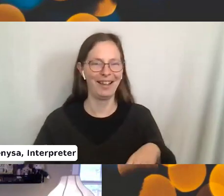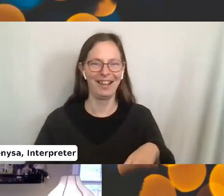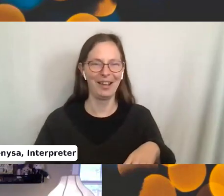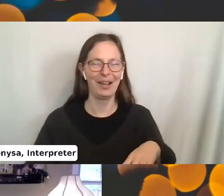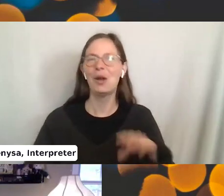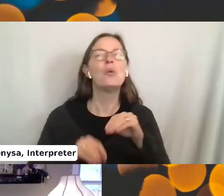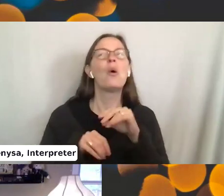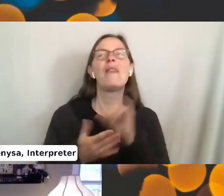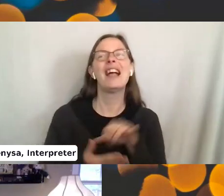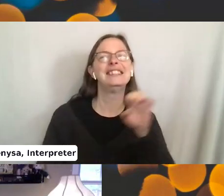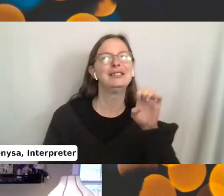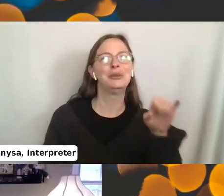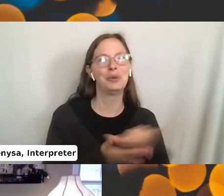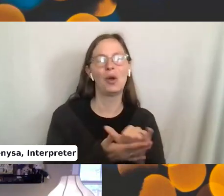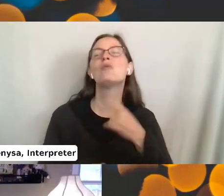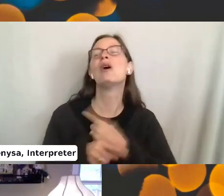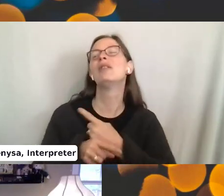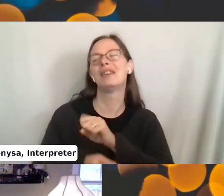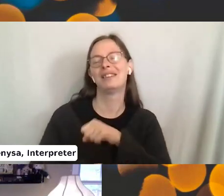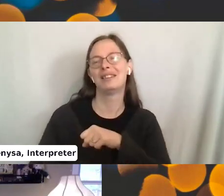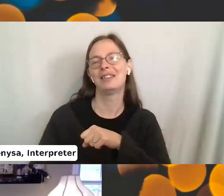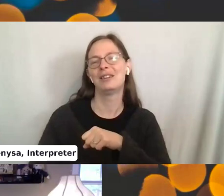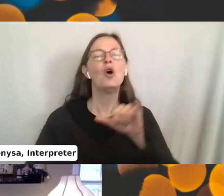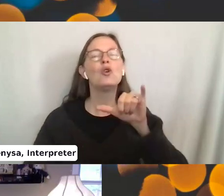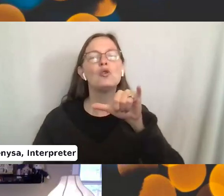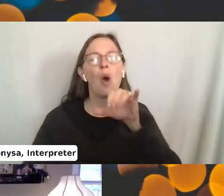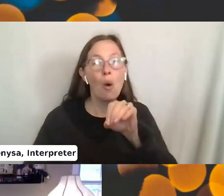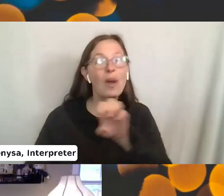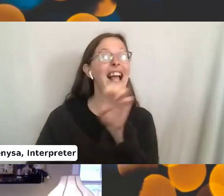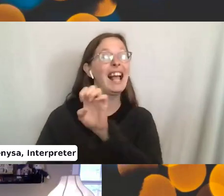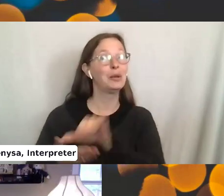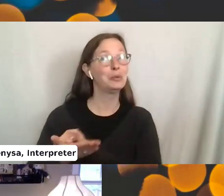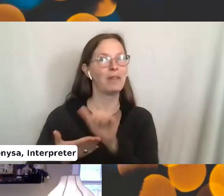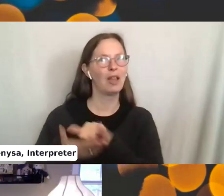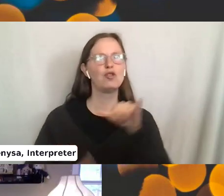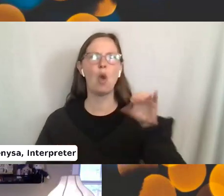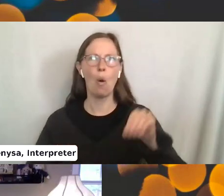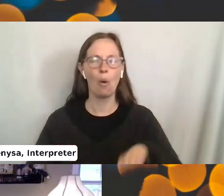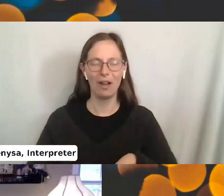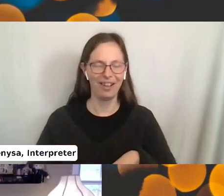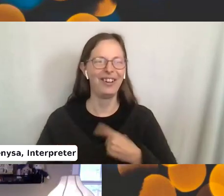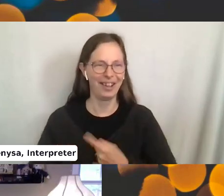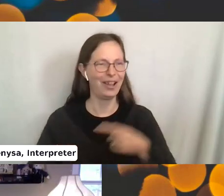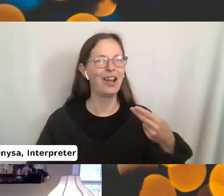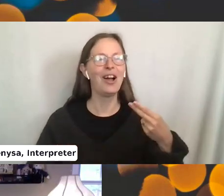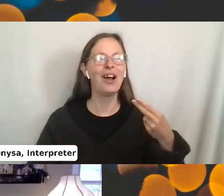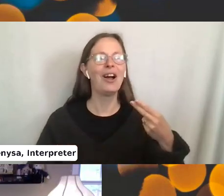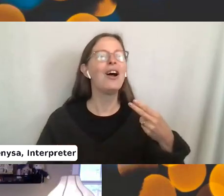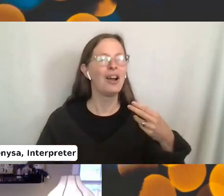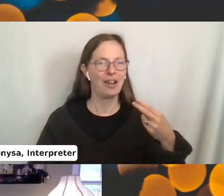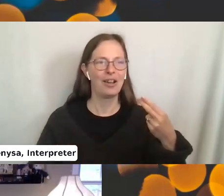Eastern New York. Yep. Hoi. Yeah. No, yo. It's Eastern New York. It is Eastern New York. You're right. Yep. Hoi. Hoi.